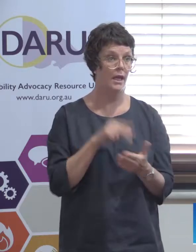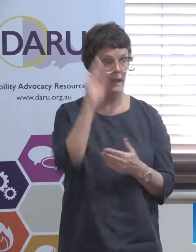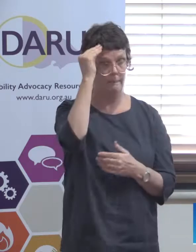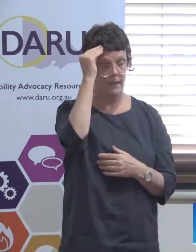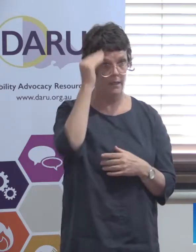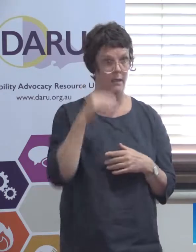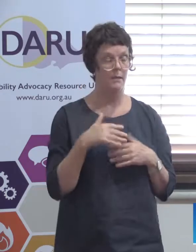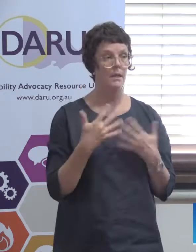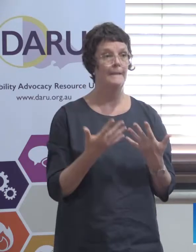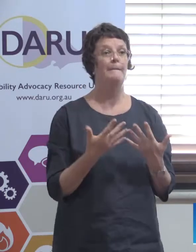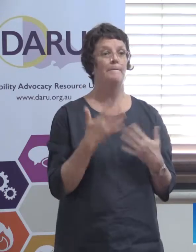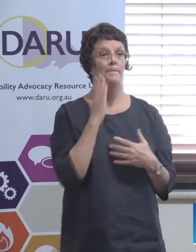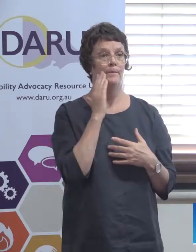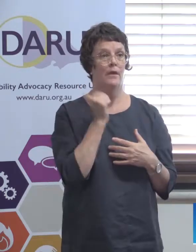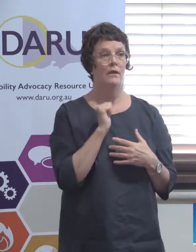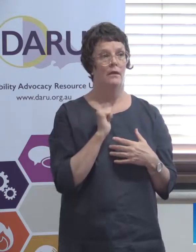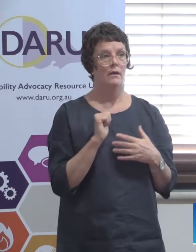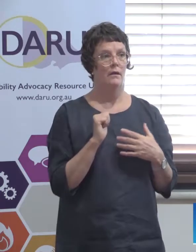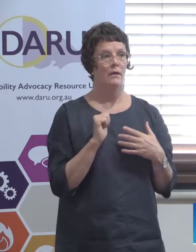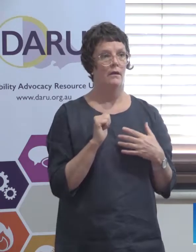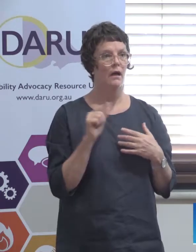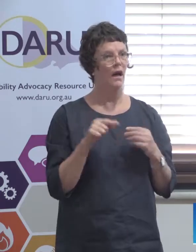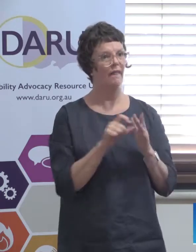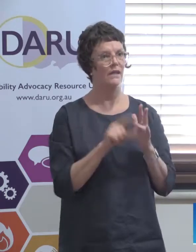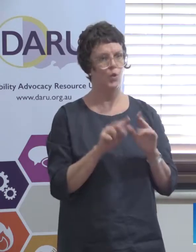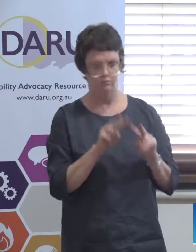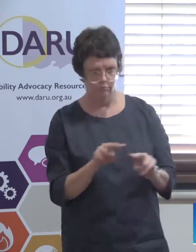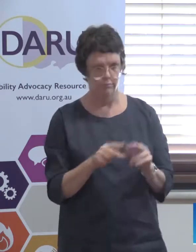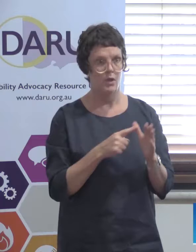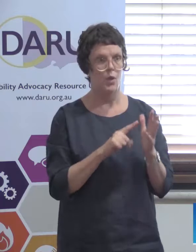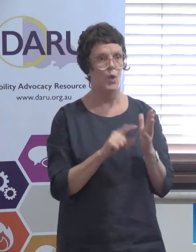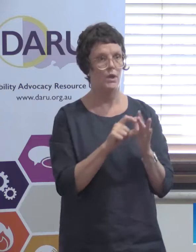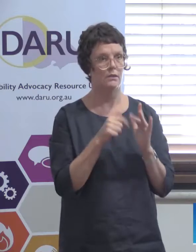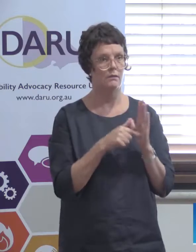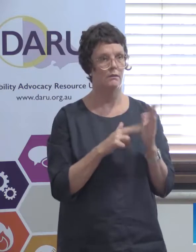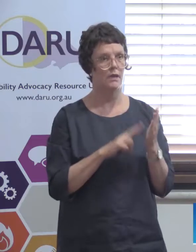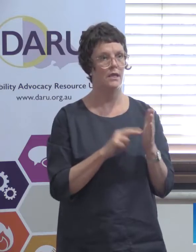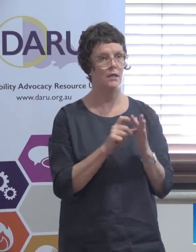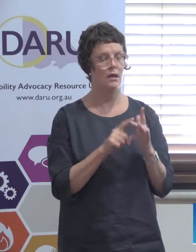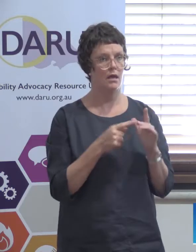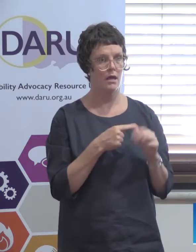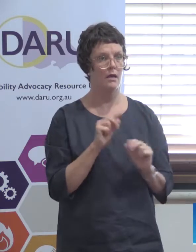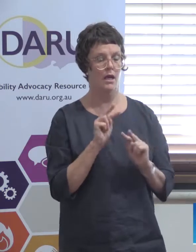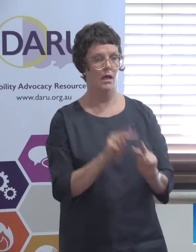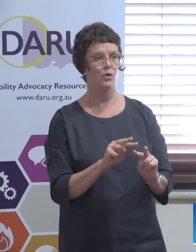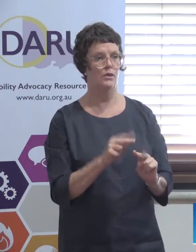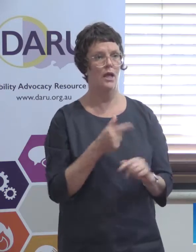they looked at so it was kind of like they do an audit basically of the NDIA they looked at 150